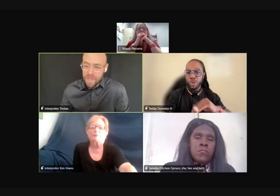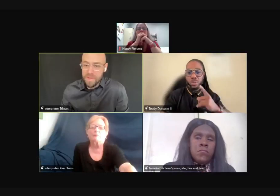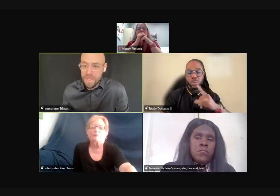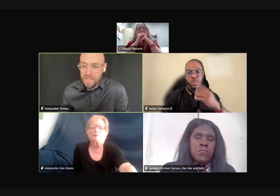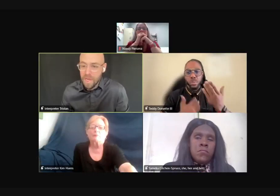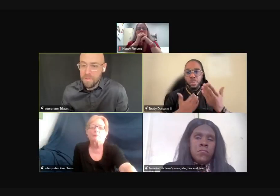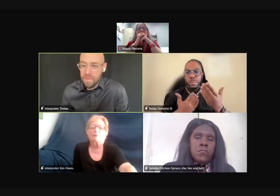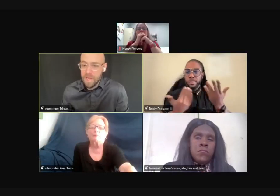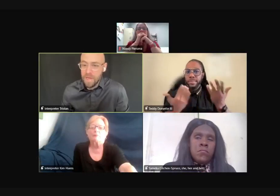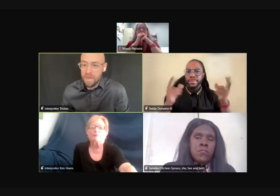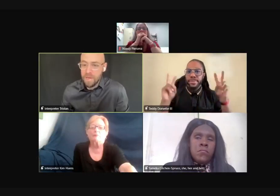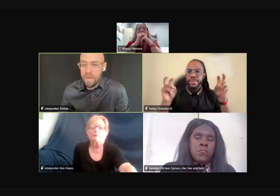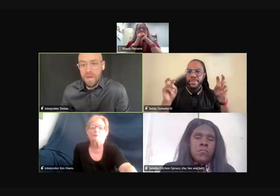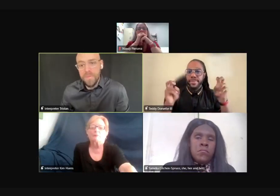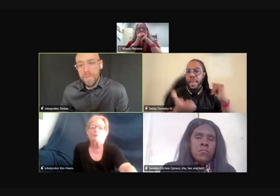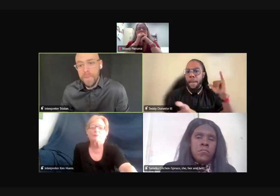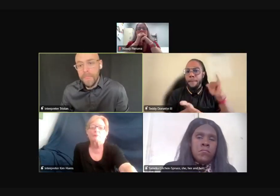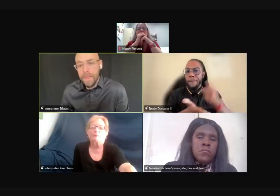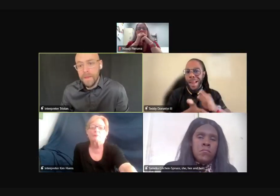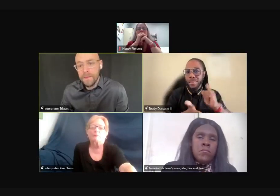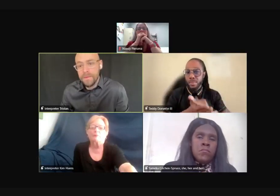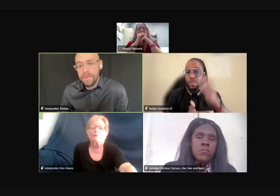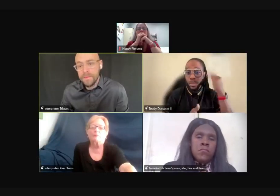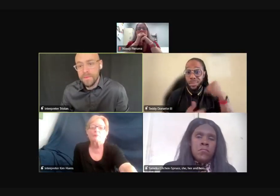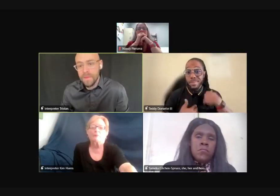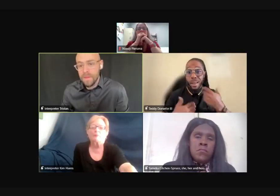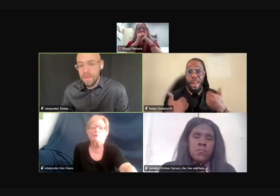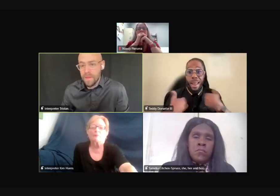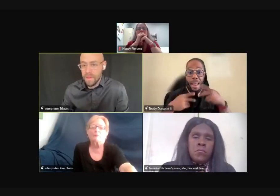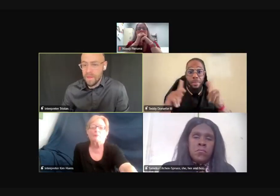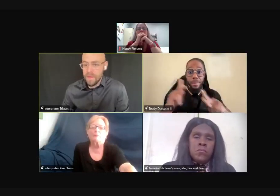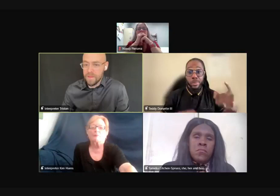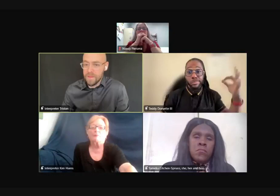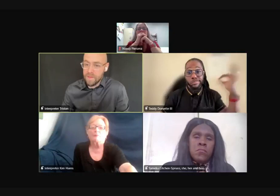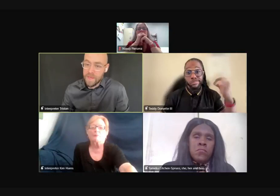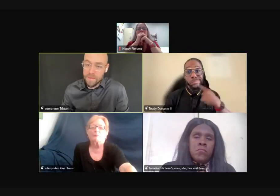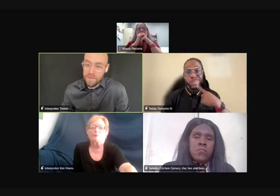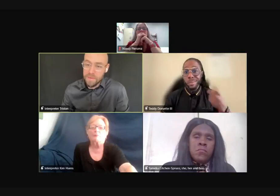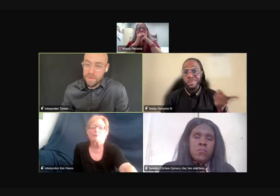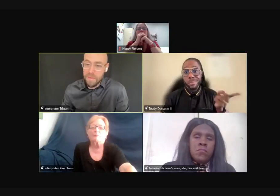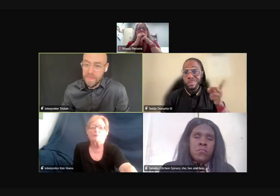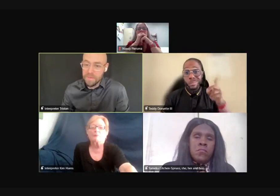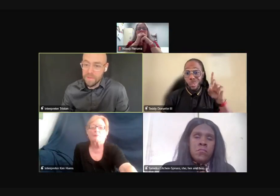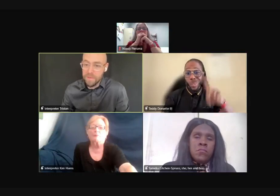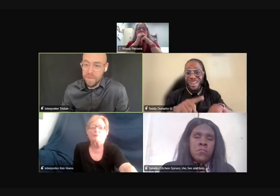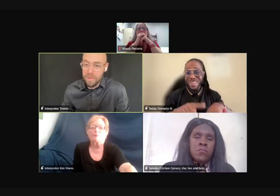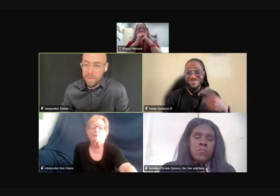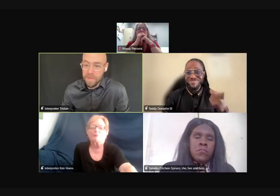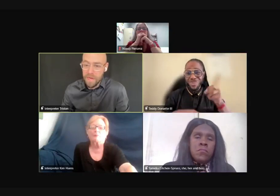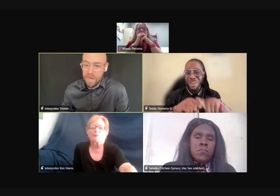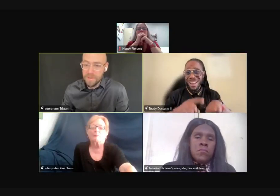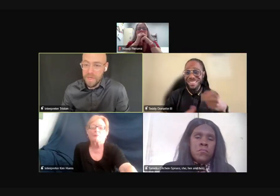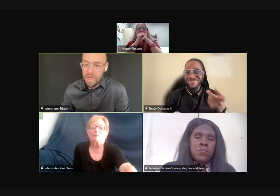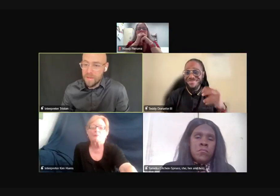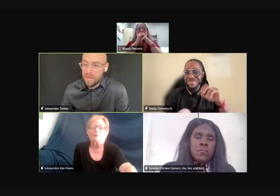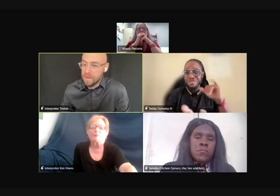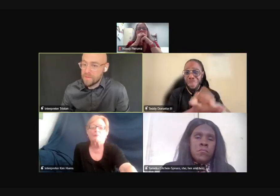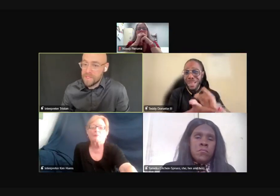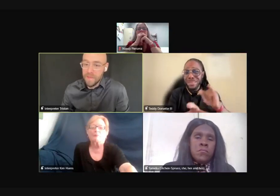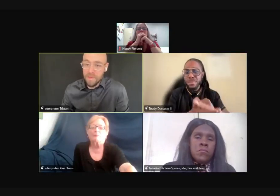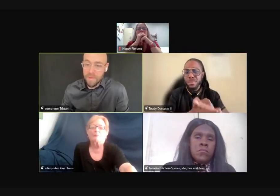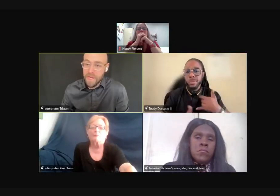I was deaf at that time. And I thought that it would be impossible for me to become a doctor,